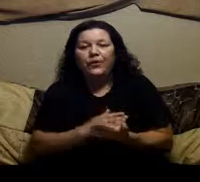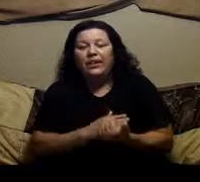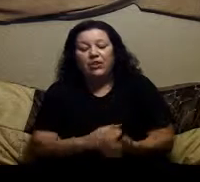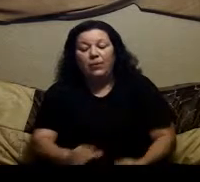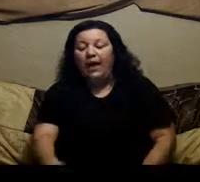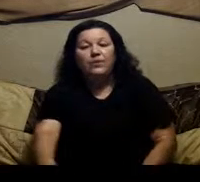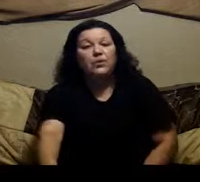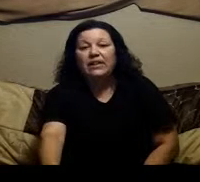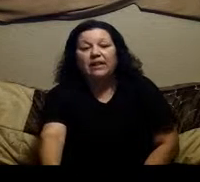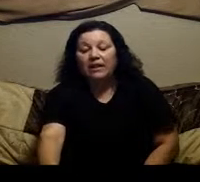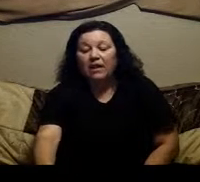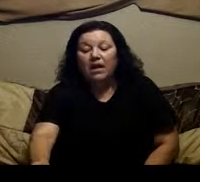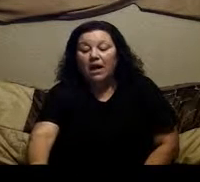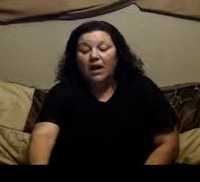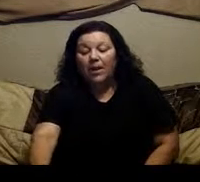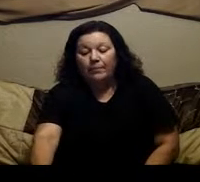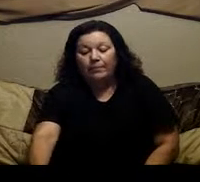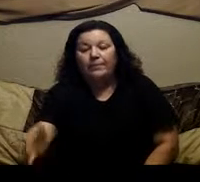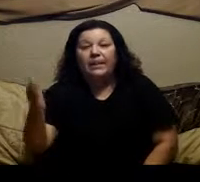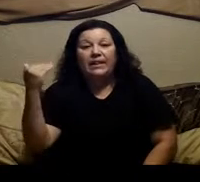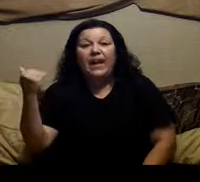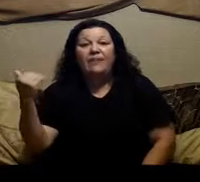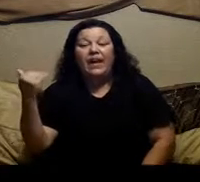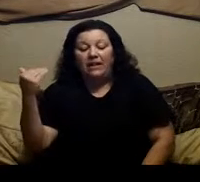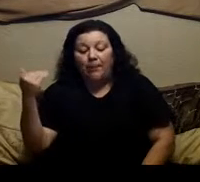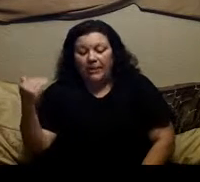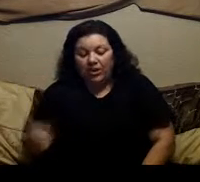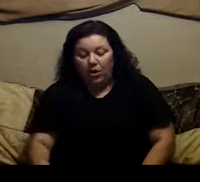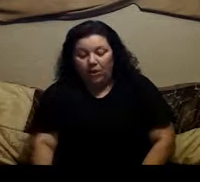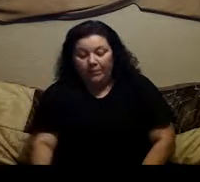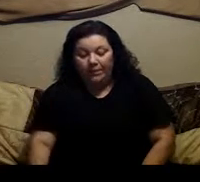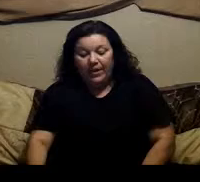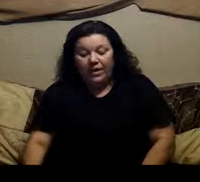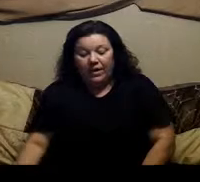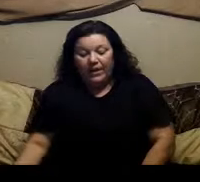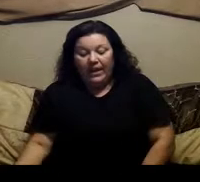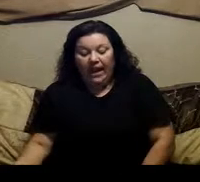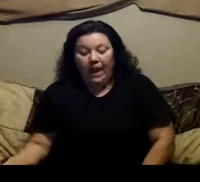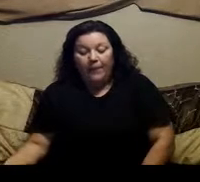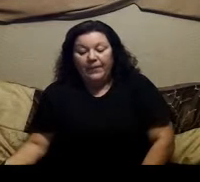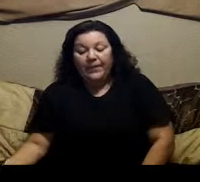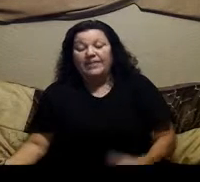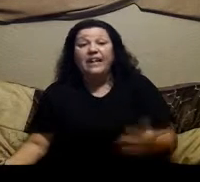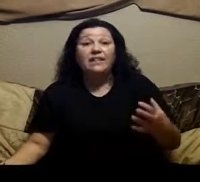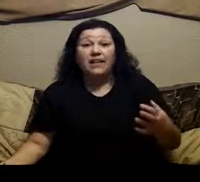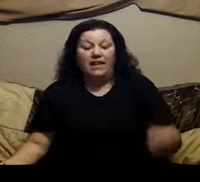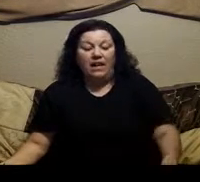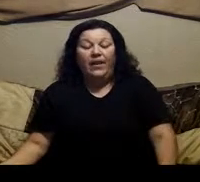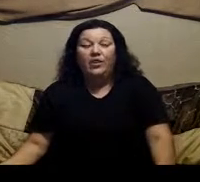30 days You have to do it daily And get that up into your colon Okay, um the second thing that